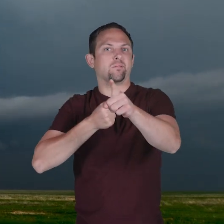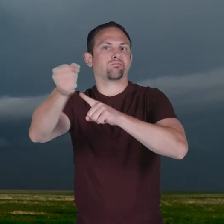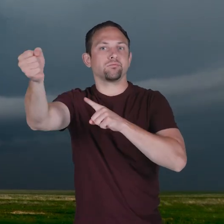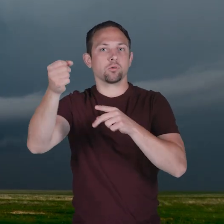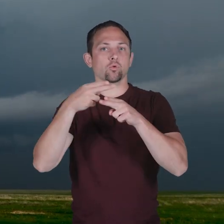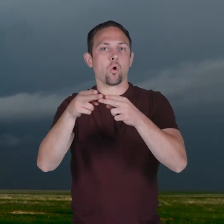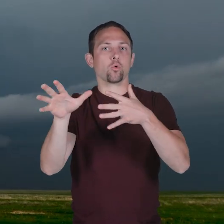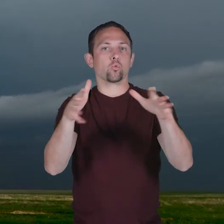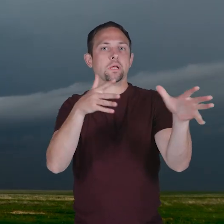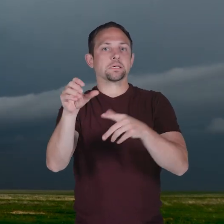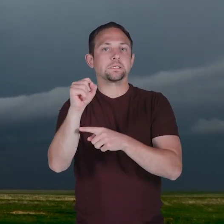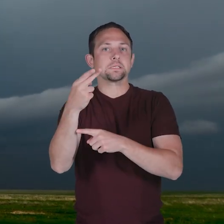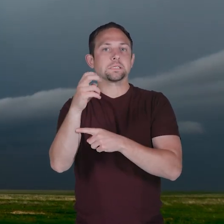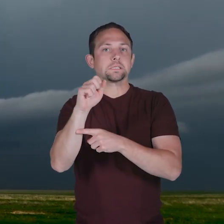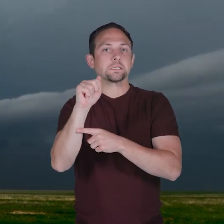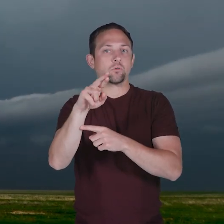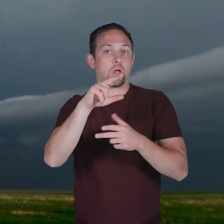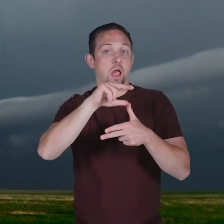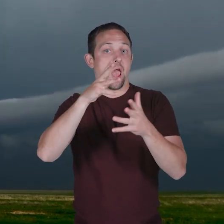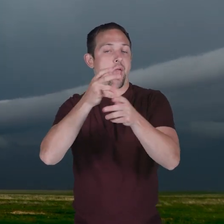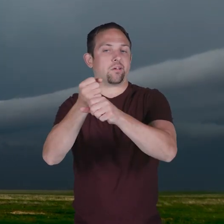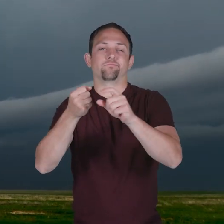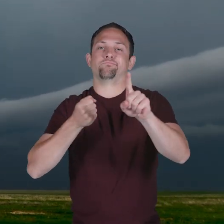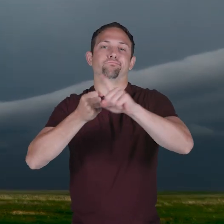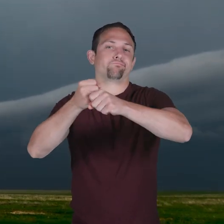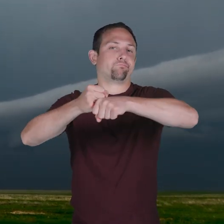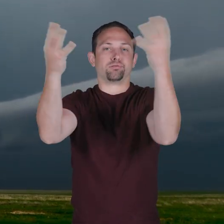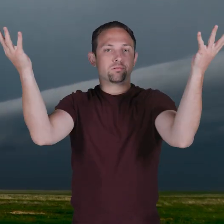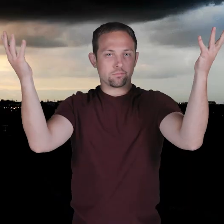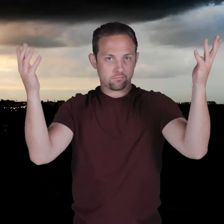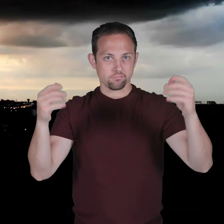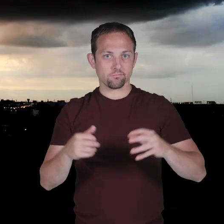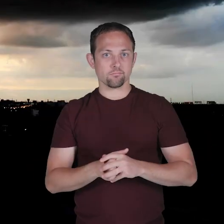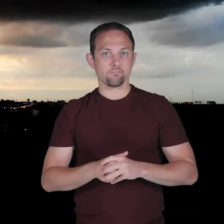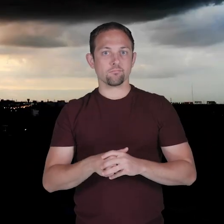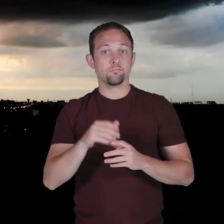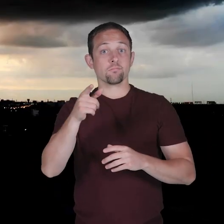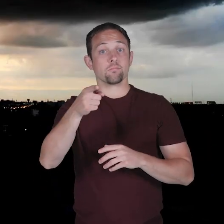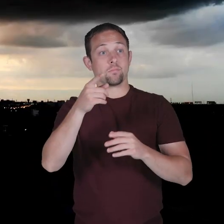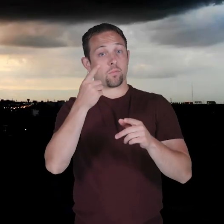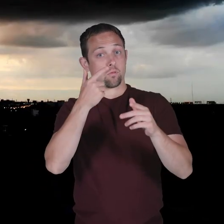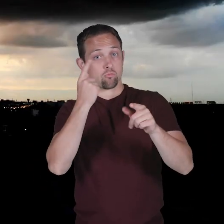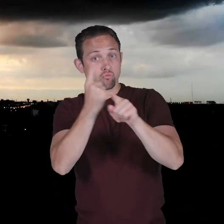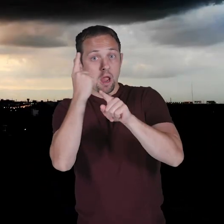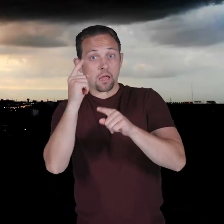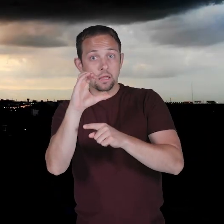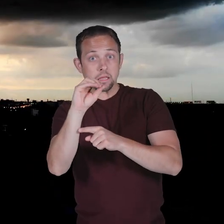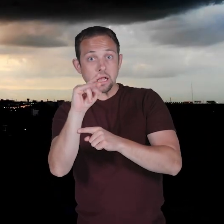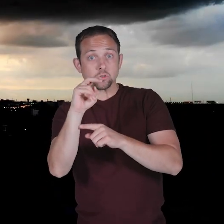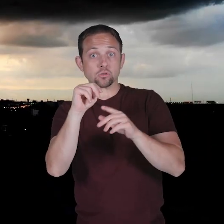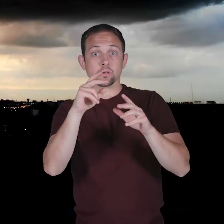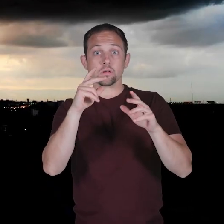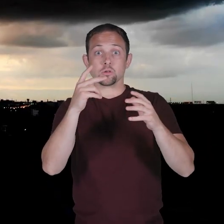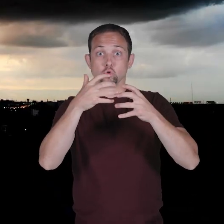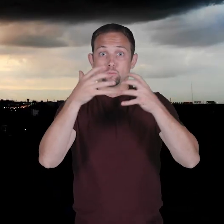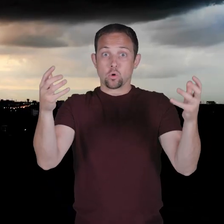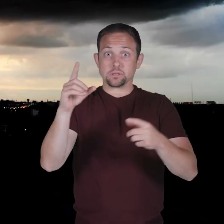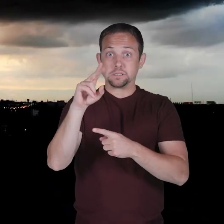wind shear and be torn apart. Under the right conditions, even too much dust dust can